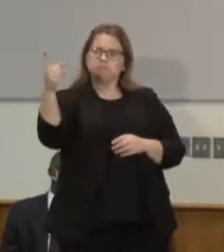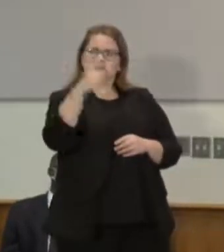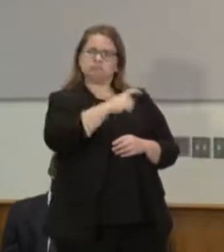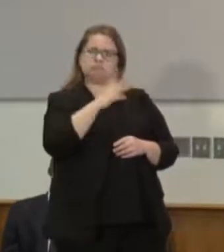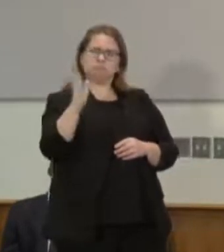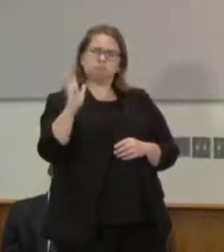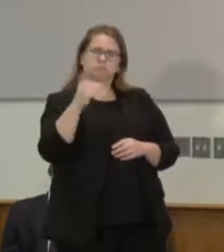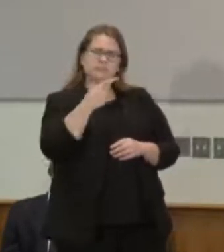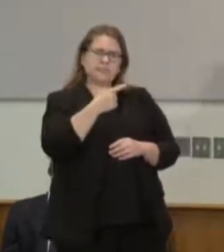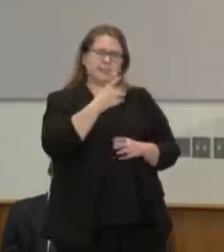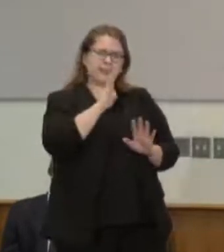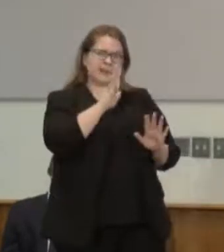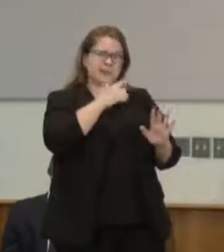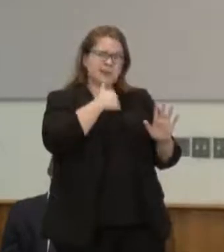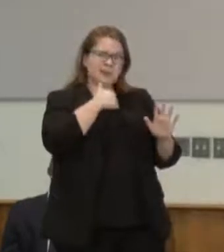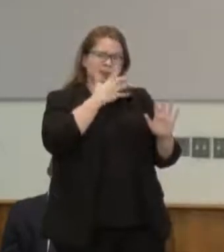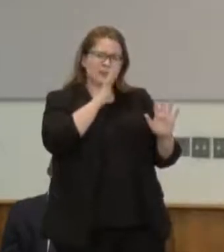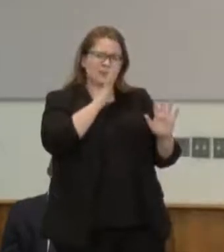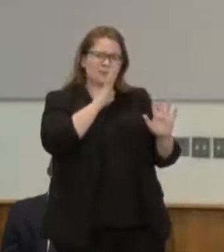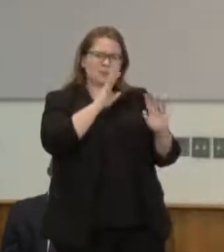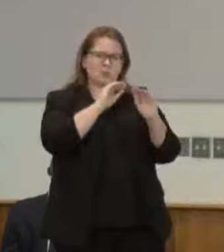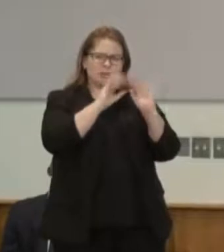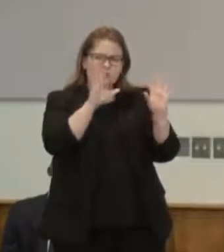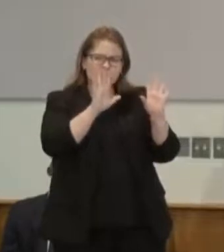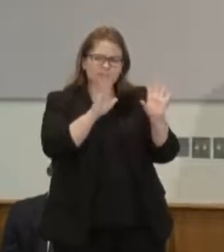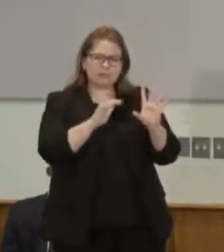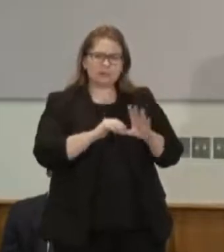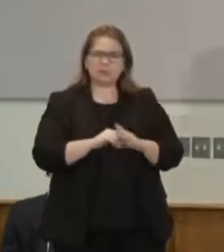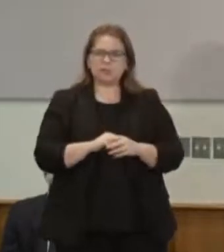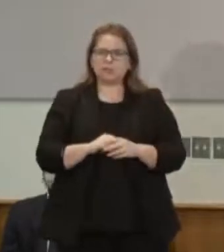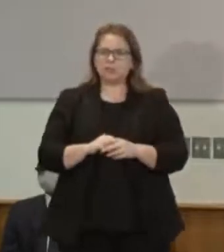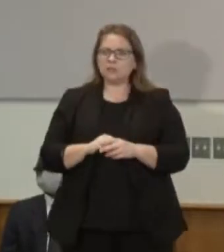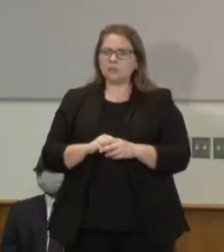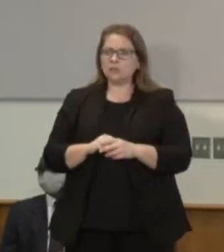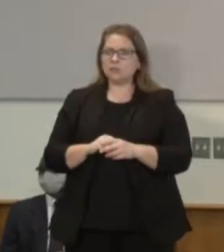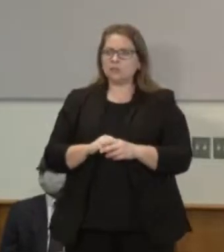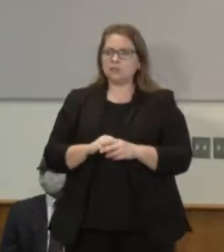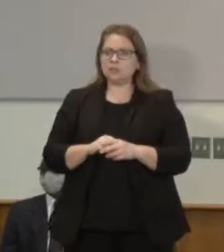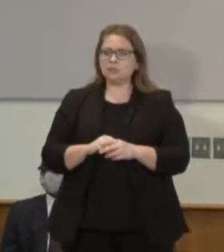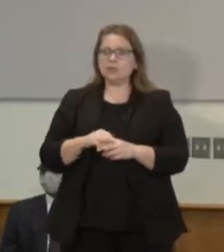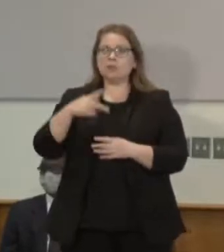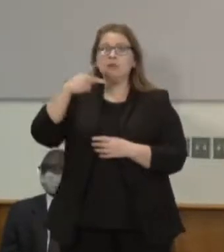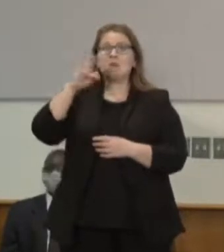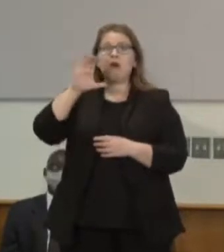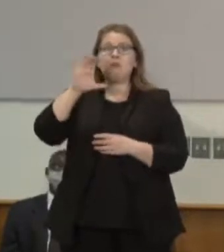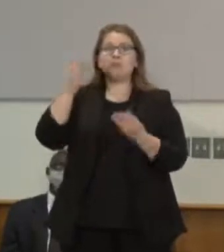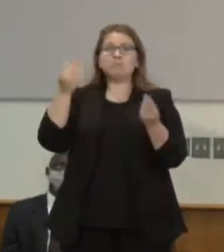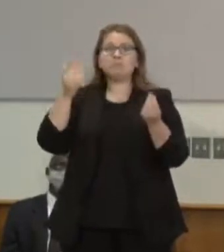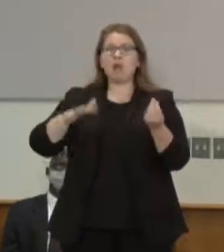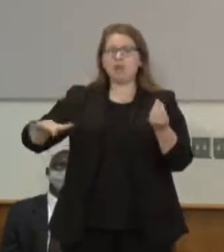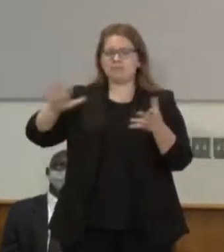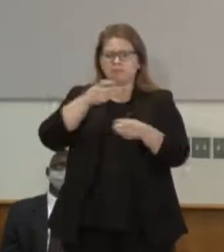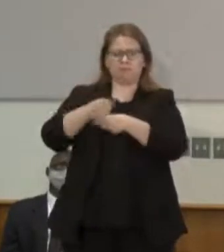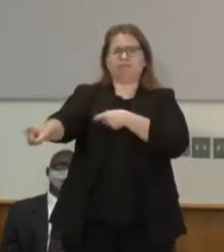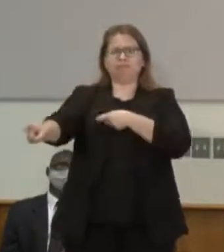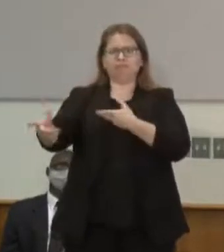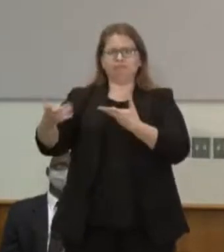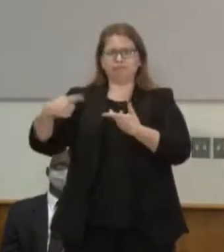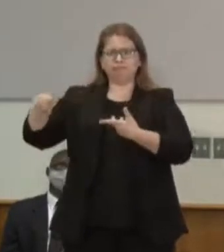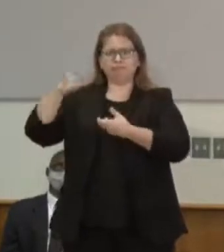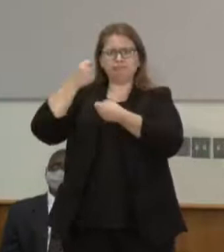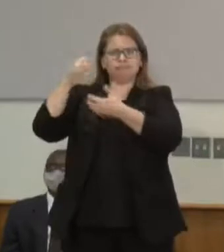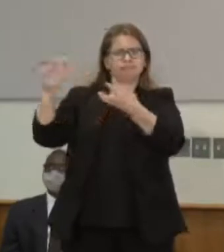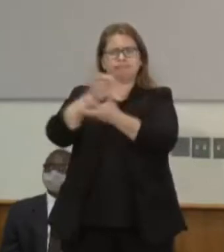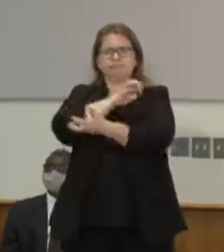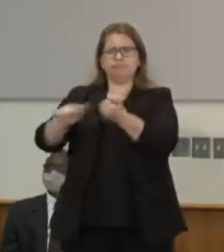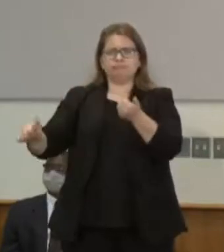could you just talk about the destruction of public property even if it's a symbol that you don't agree with because you've got a